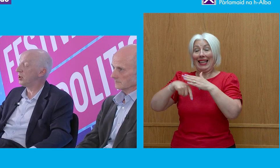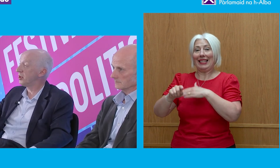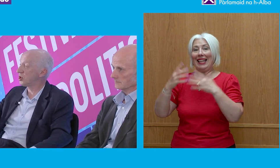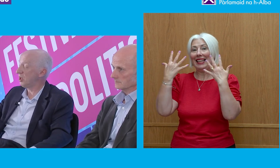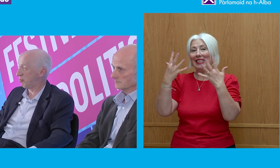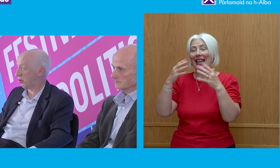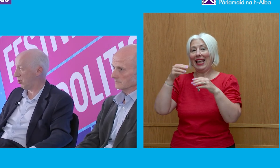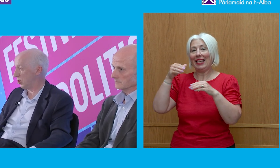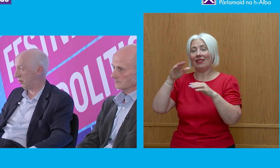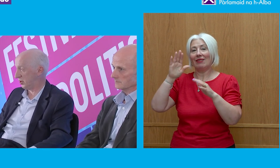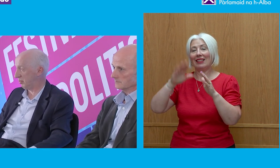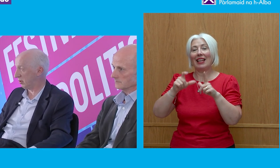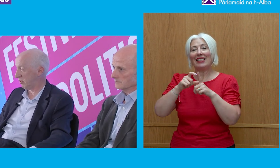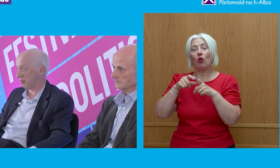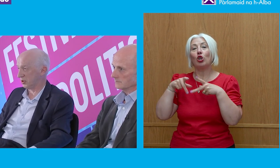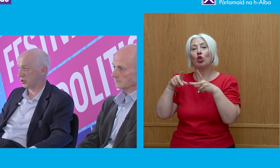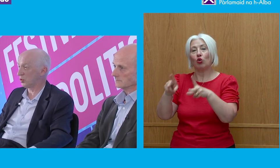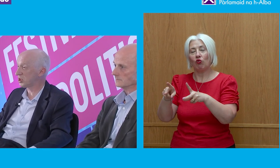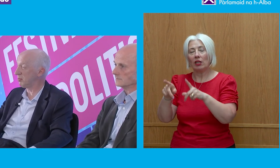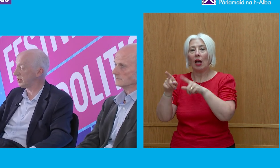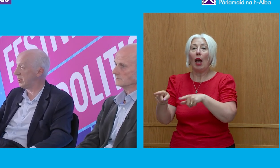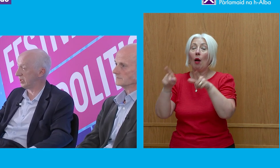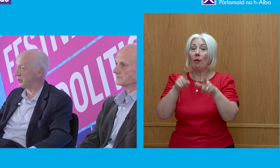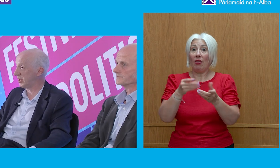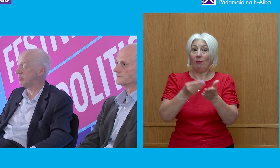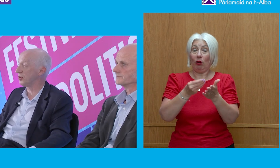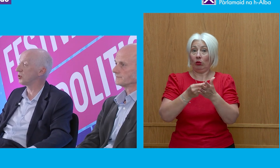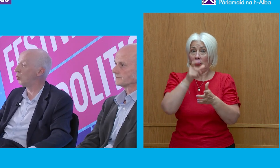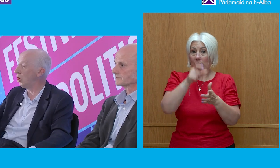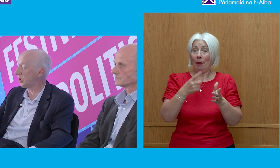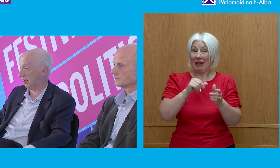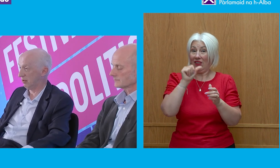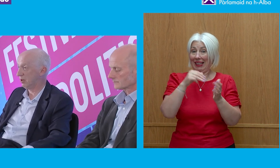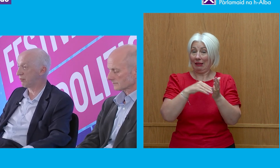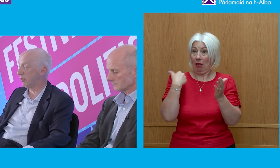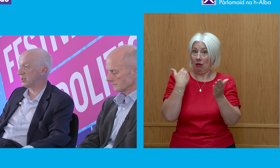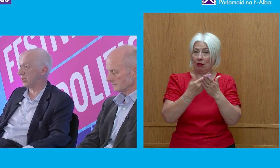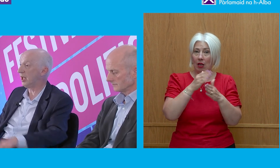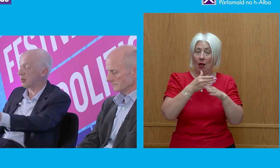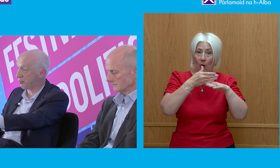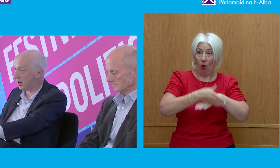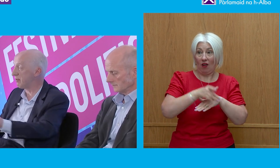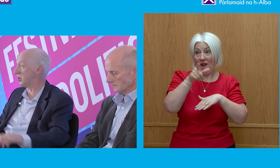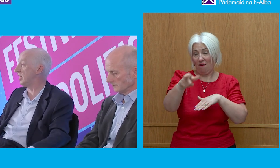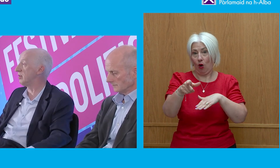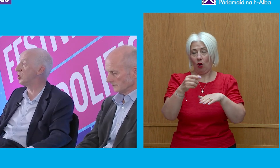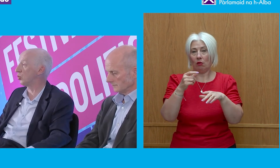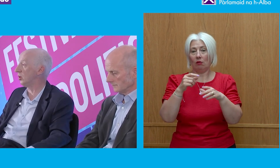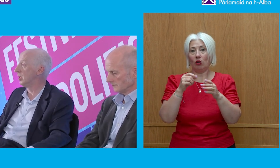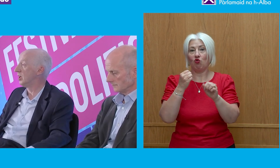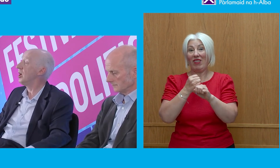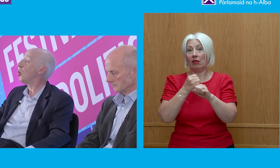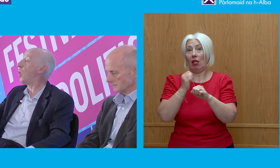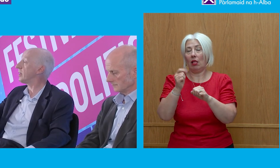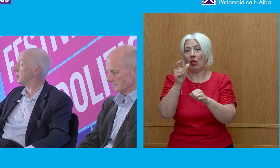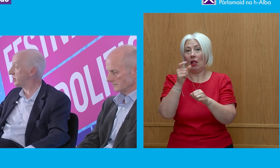but that the Chief Procurement Officer, Bill Crowther's, was simultaneously for six months working for Greensill, a private individual,